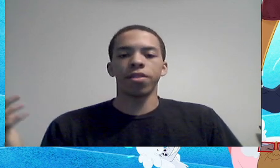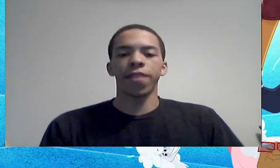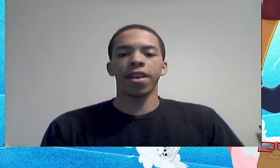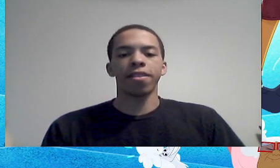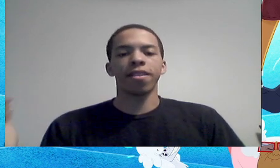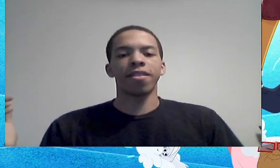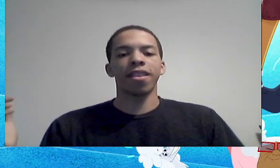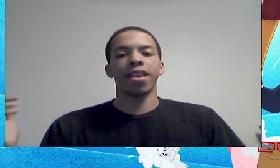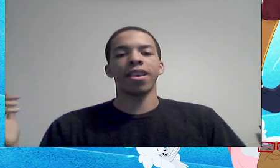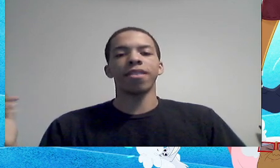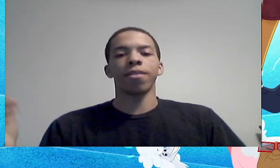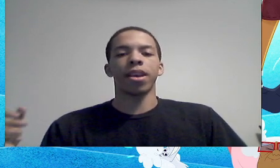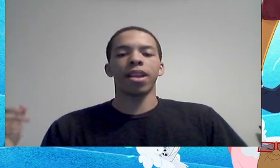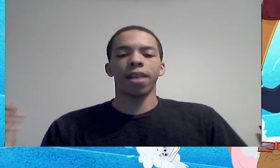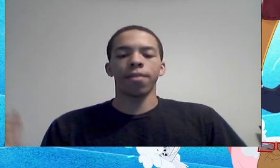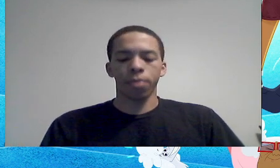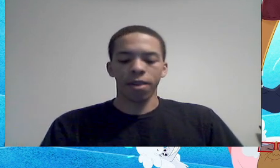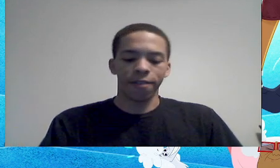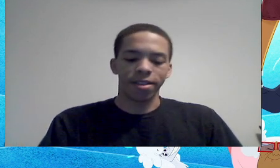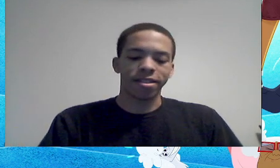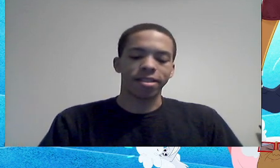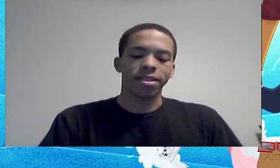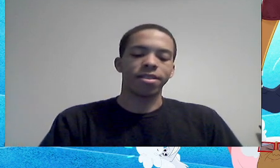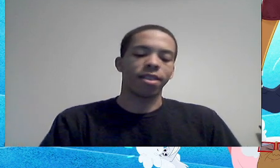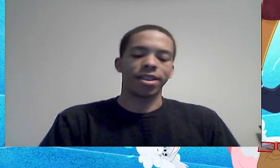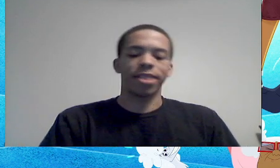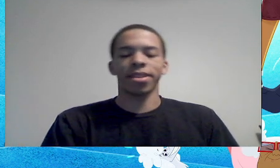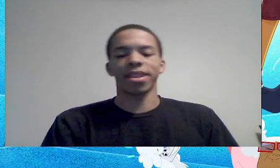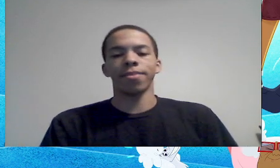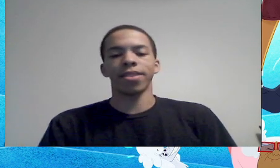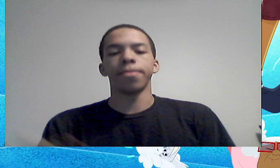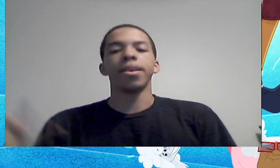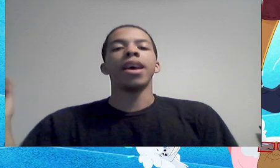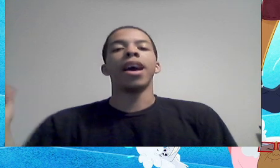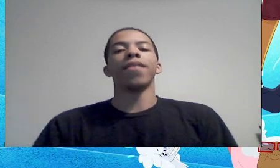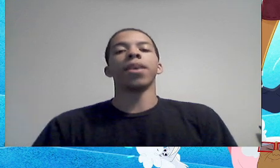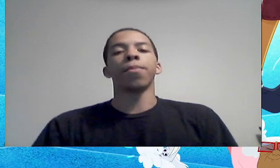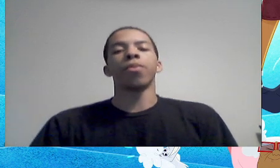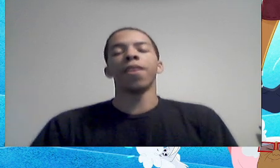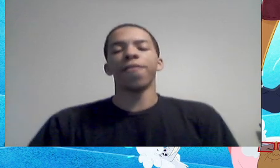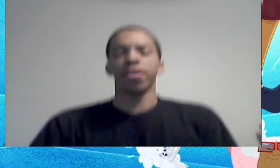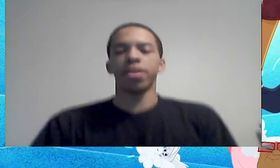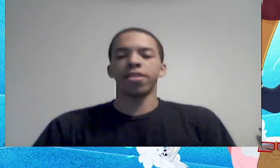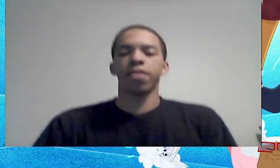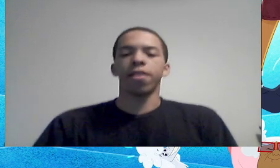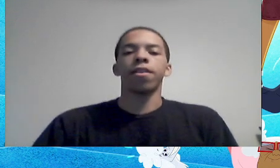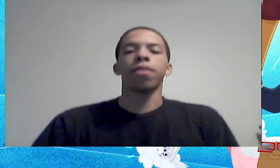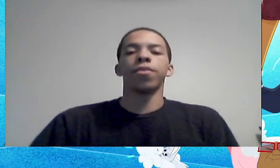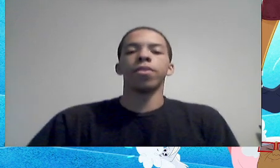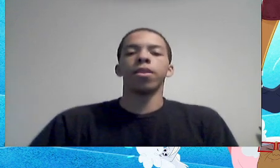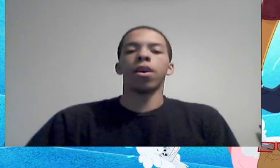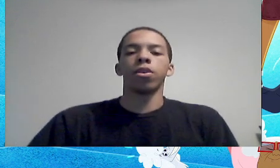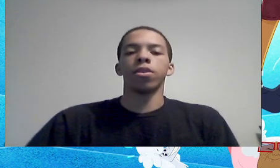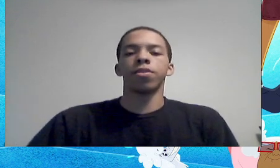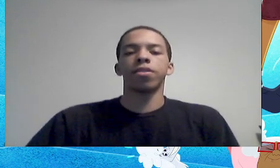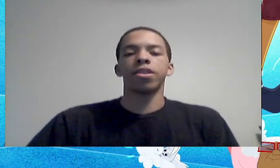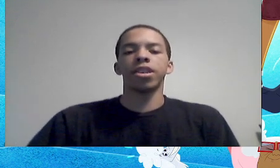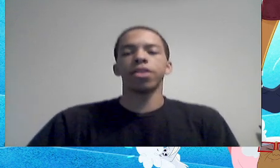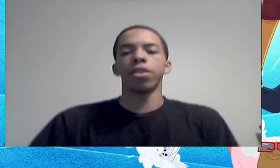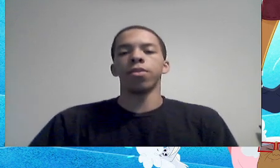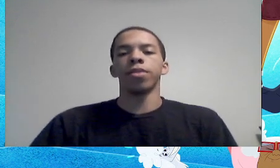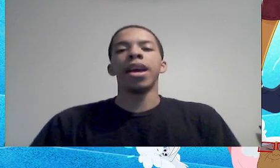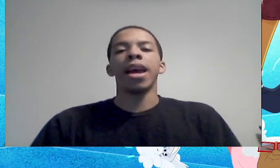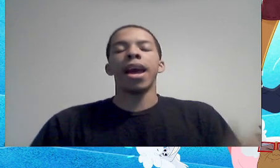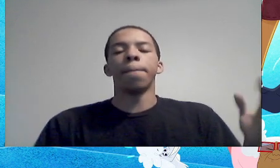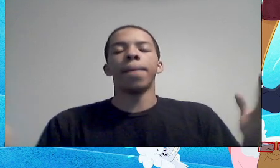in Demetrius' face and saying, it's okay to have a preference, darn it, my time is up, having a preference for a girl's